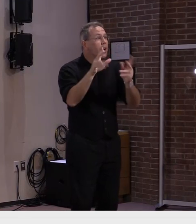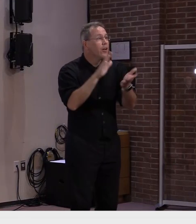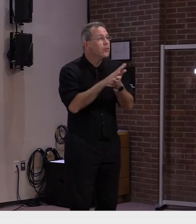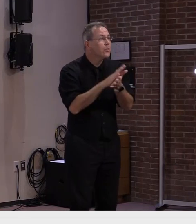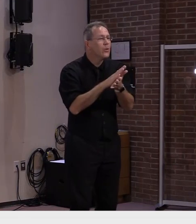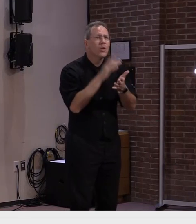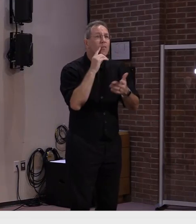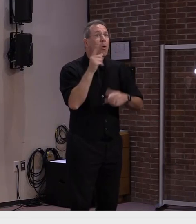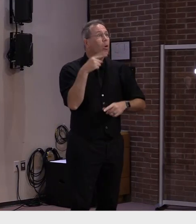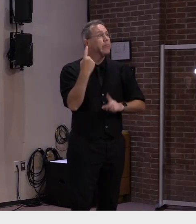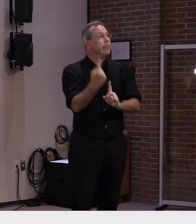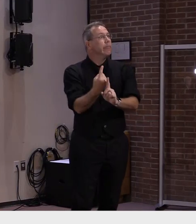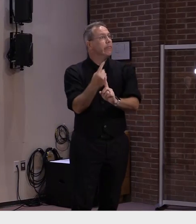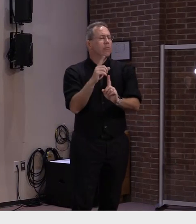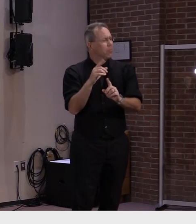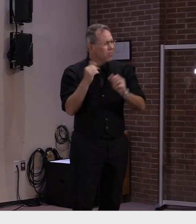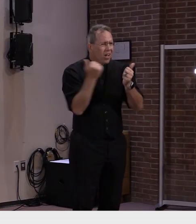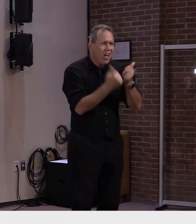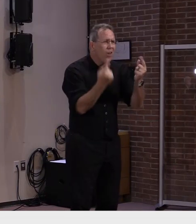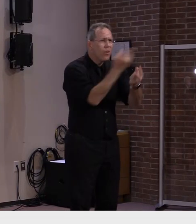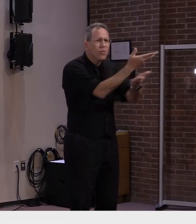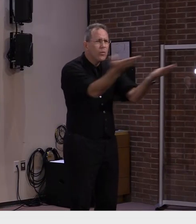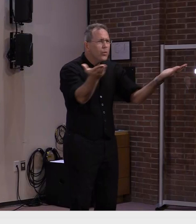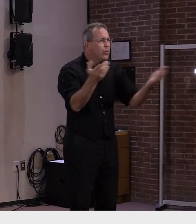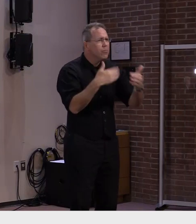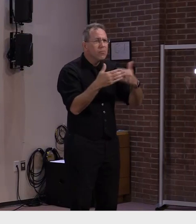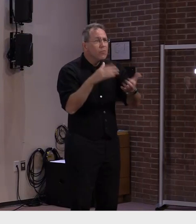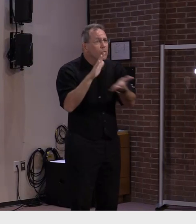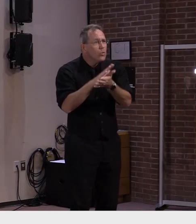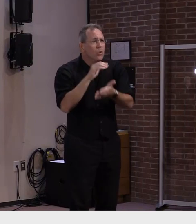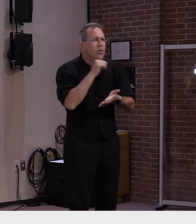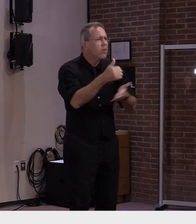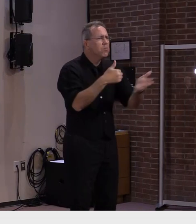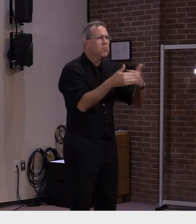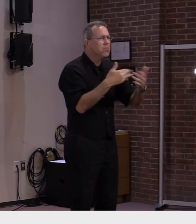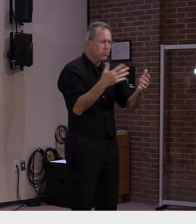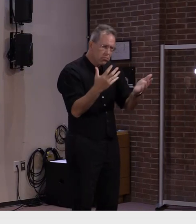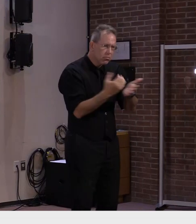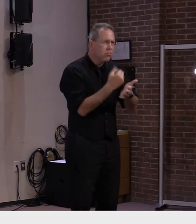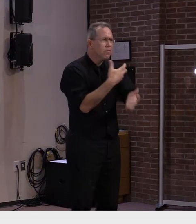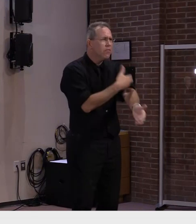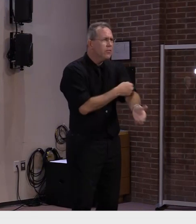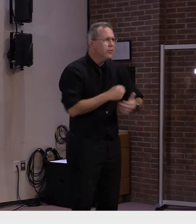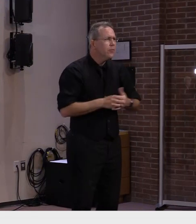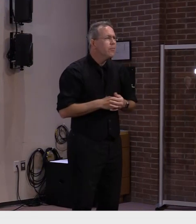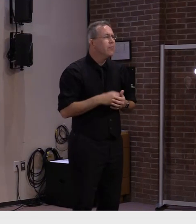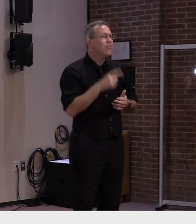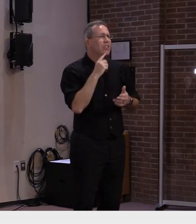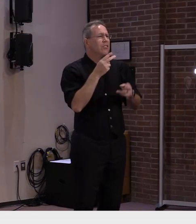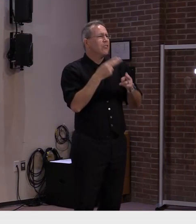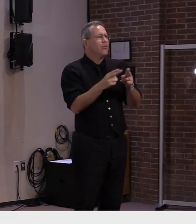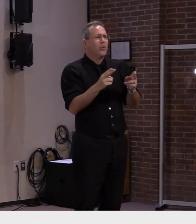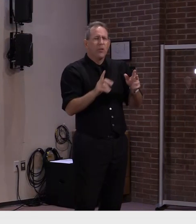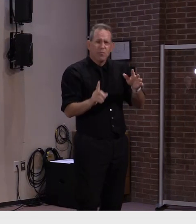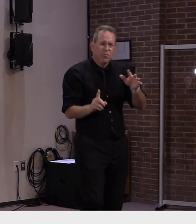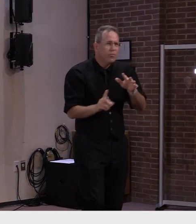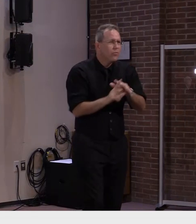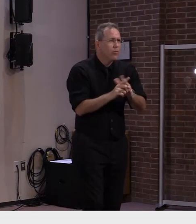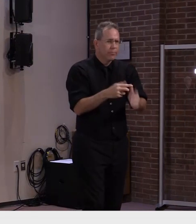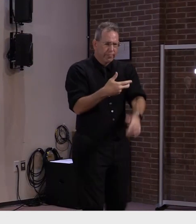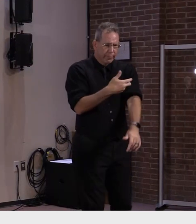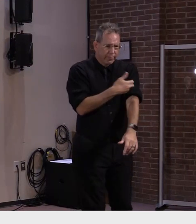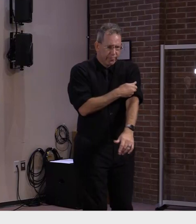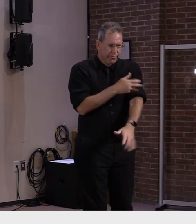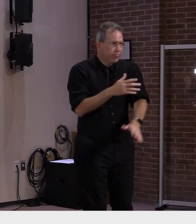all it requires is simply a bit of your time it's only a few minutes of your time again